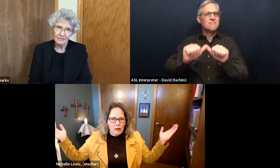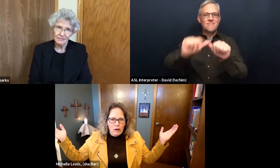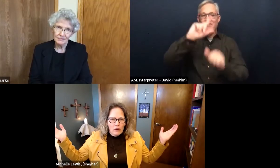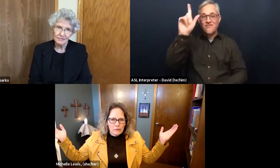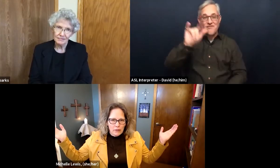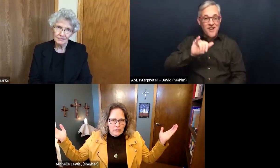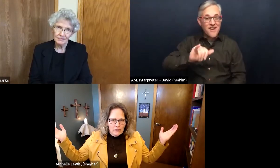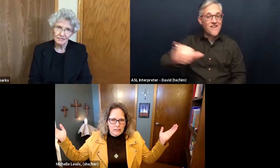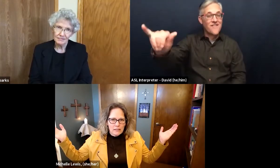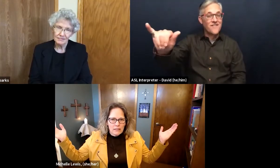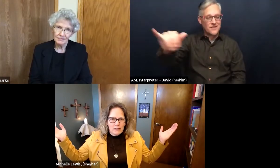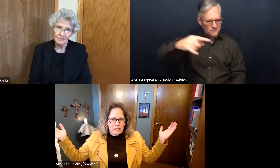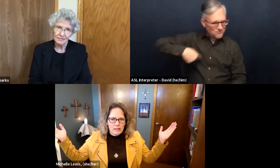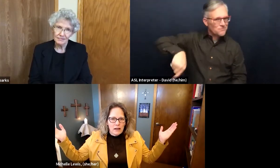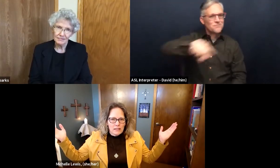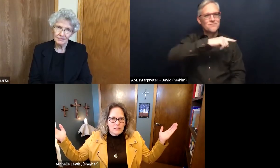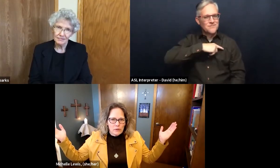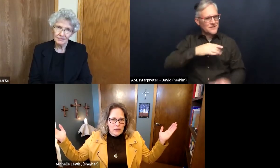all united in God's creation.